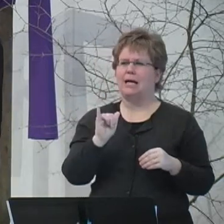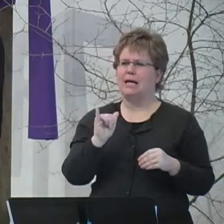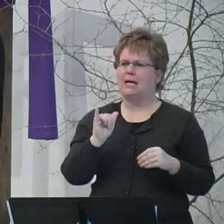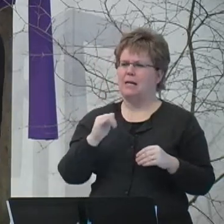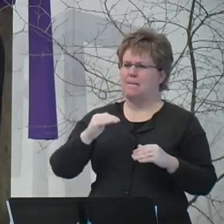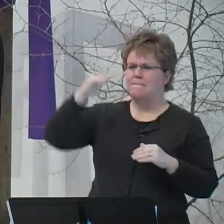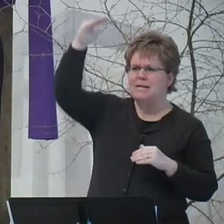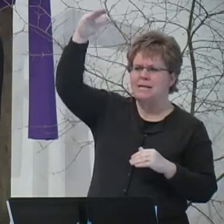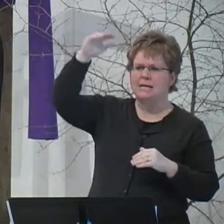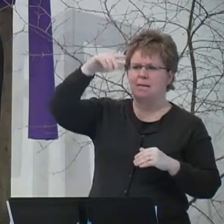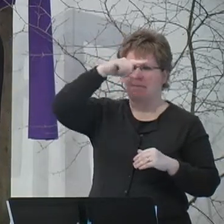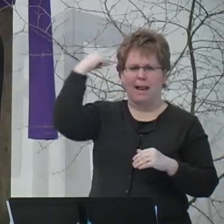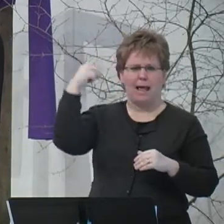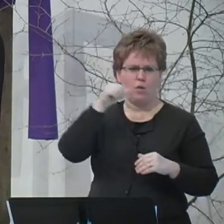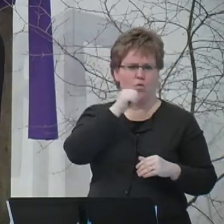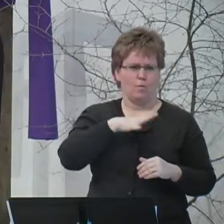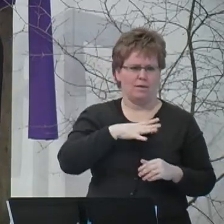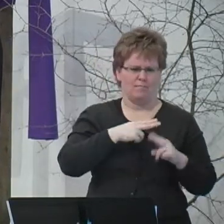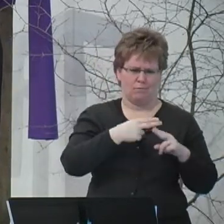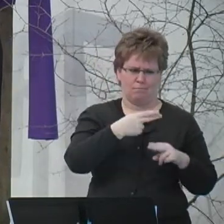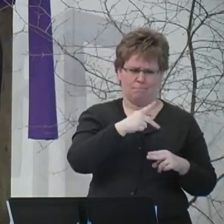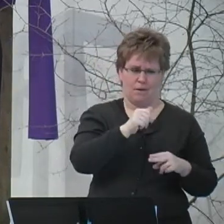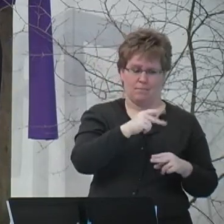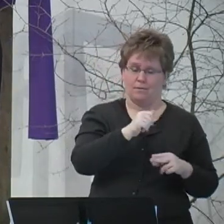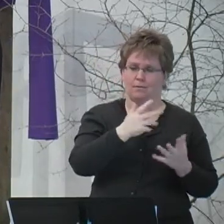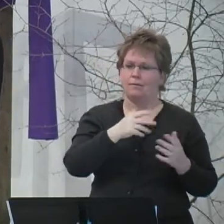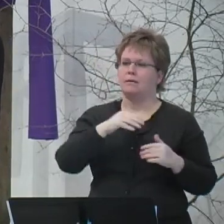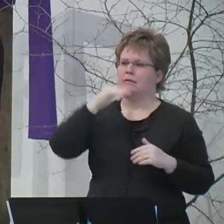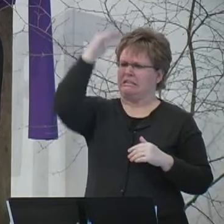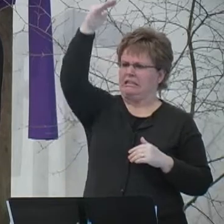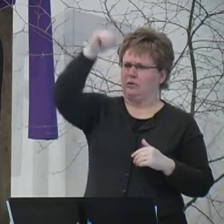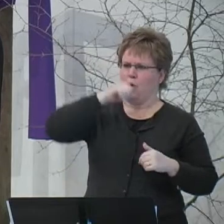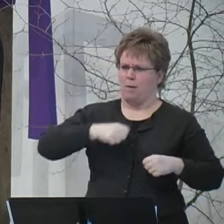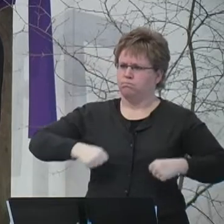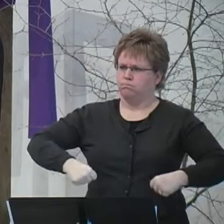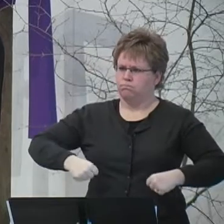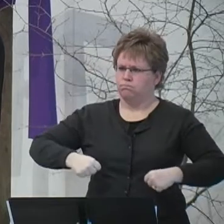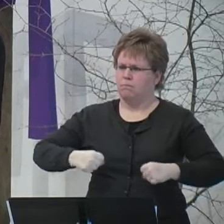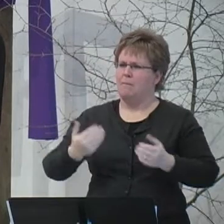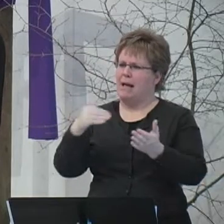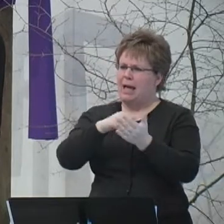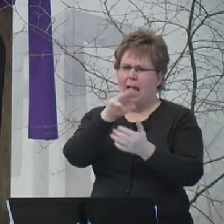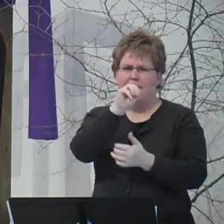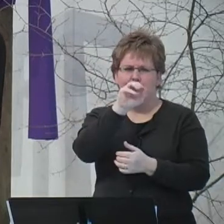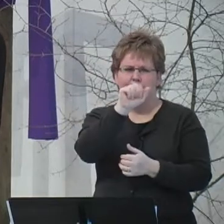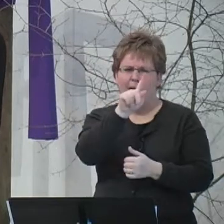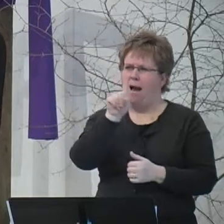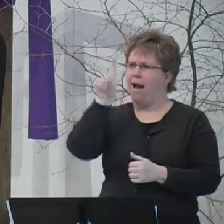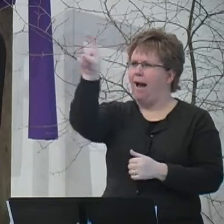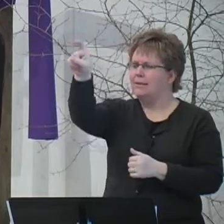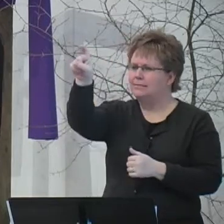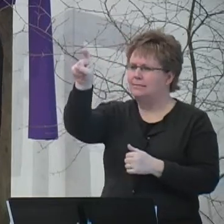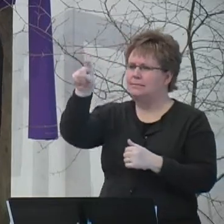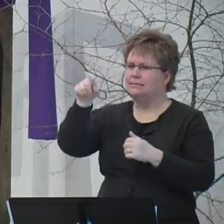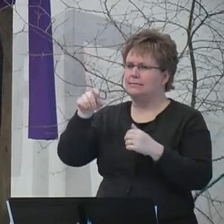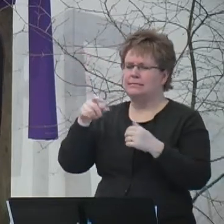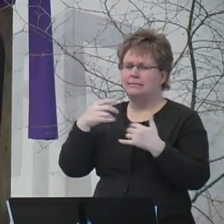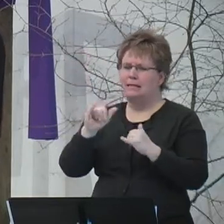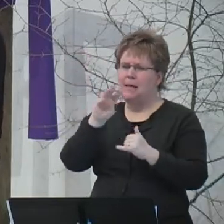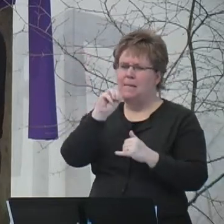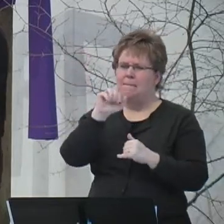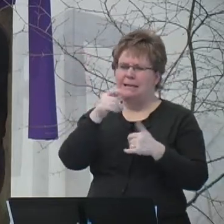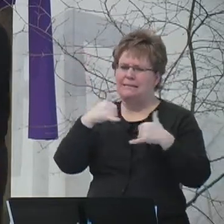large black woman. And Mac asks her again the question that shows he still